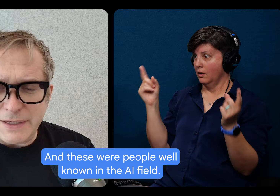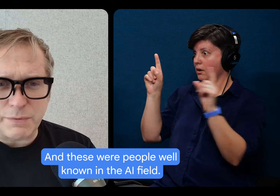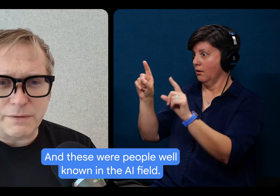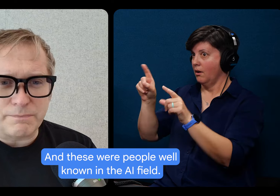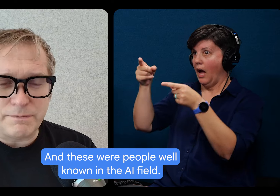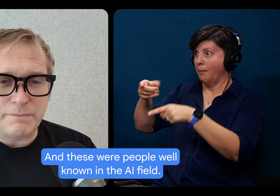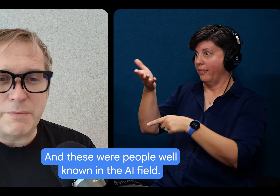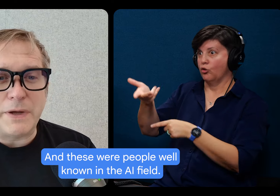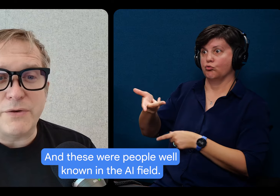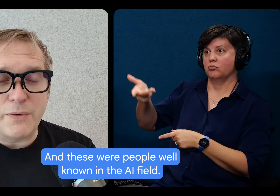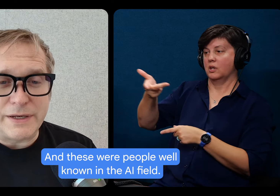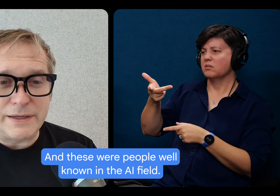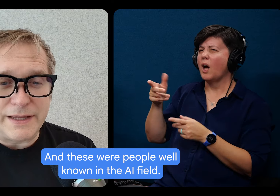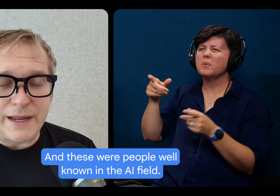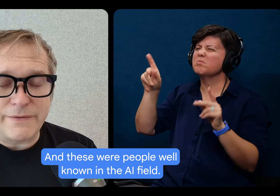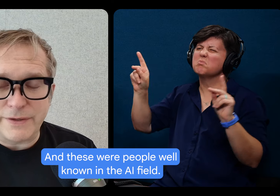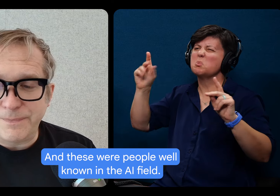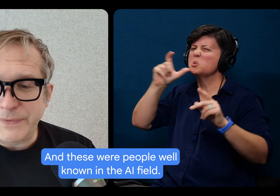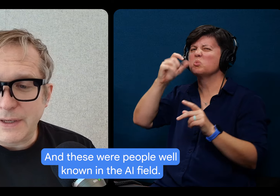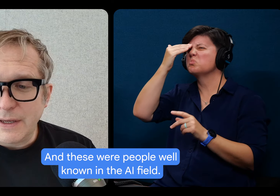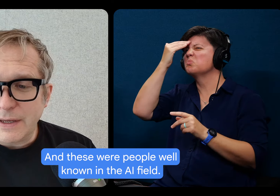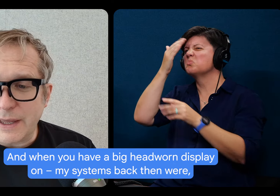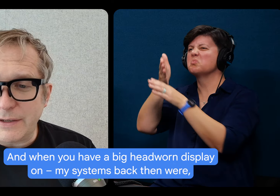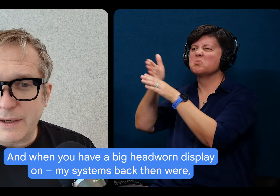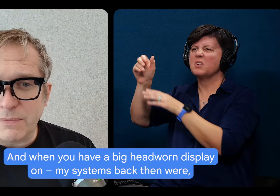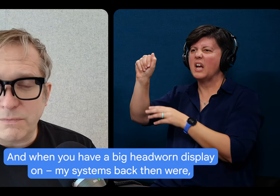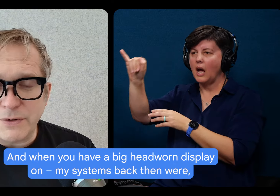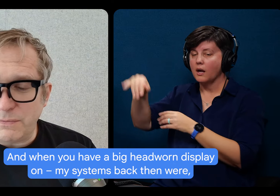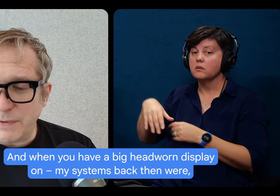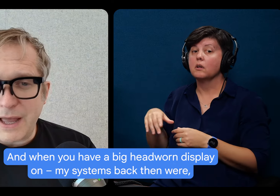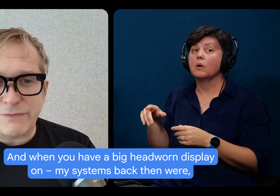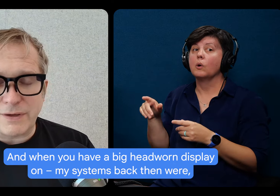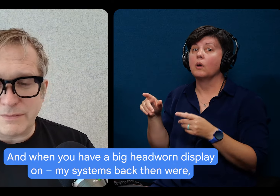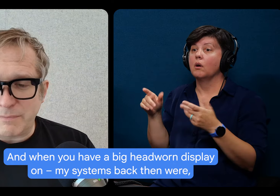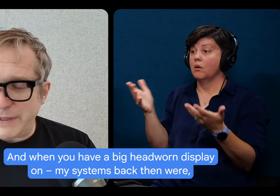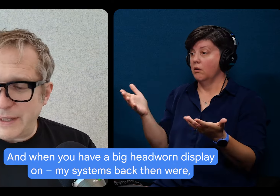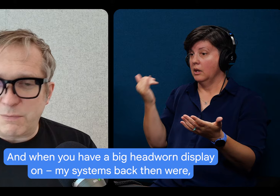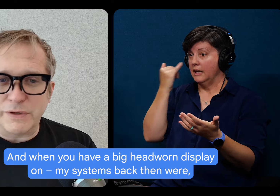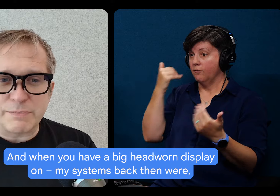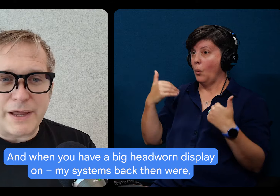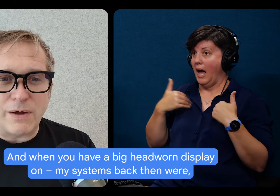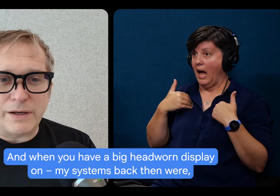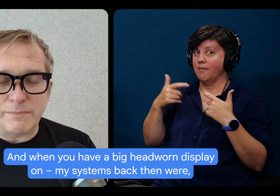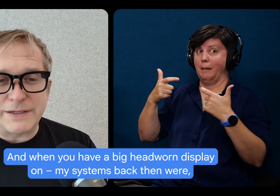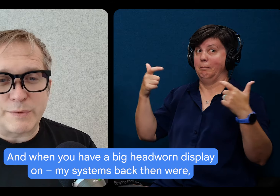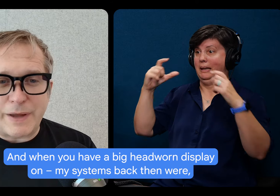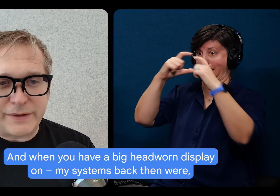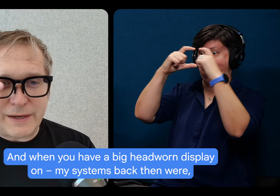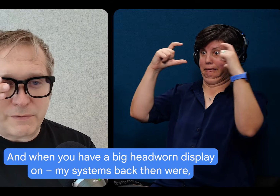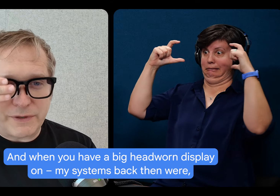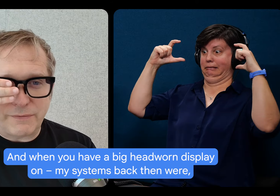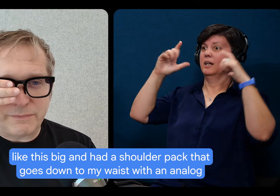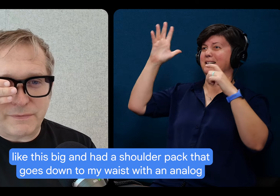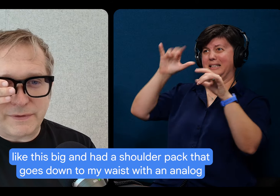And these were people well-known in the AI field. And when you have a big head-worn display on, my systems